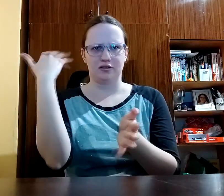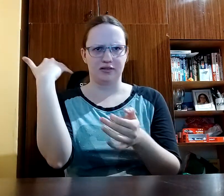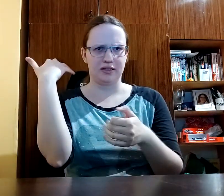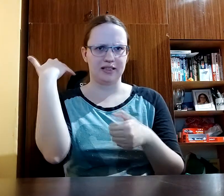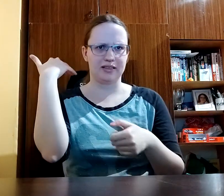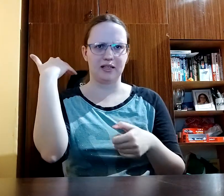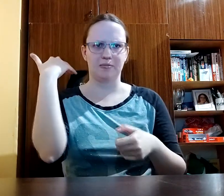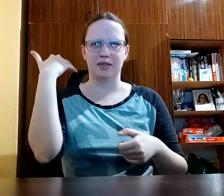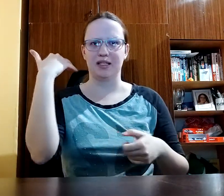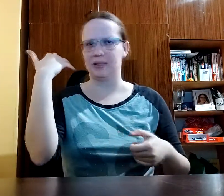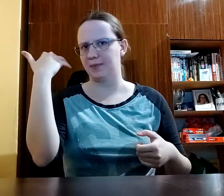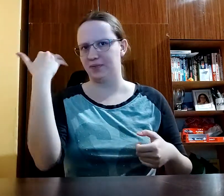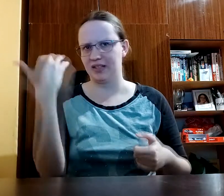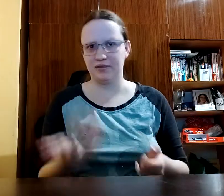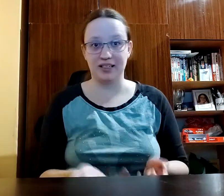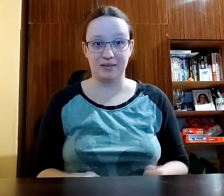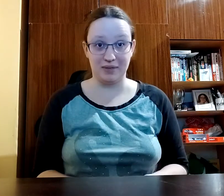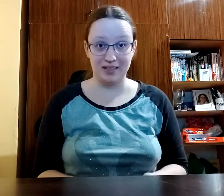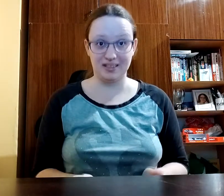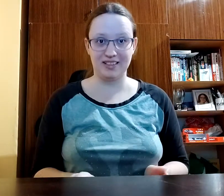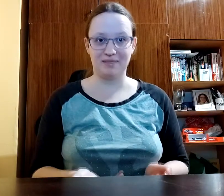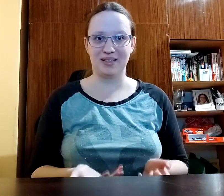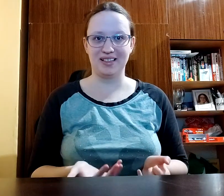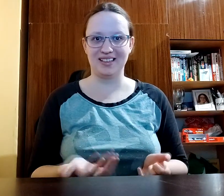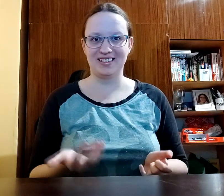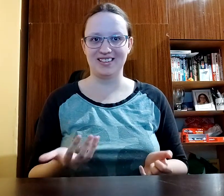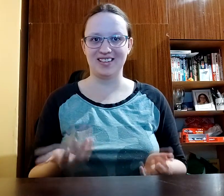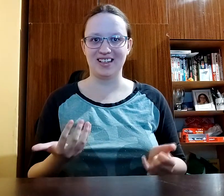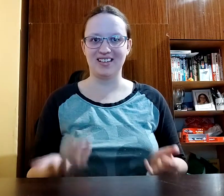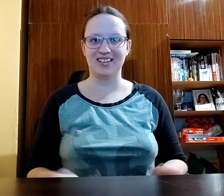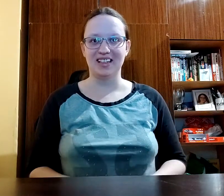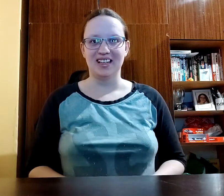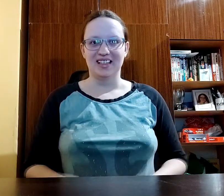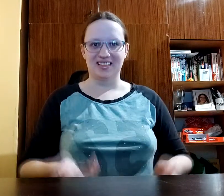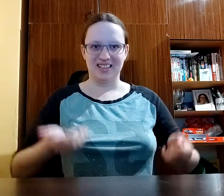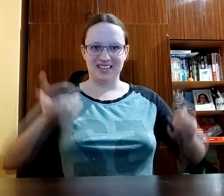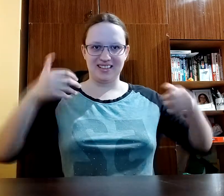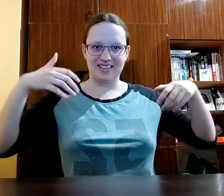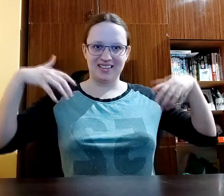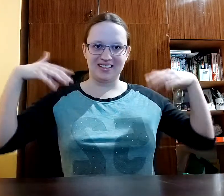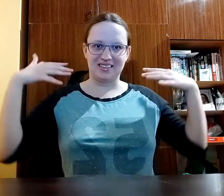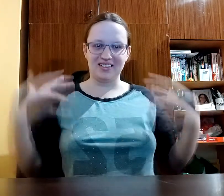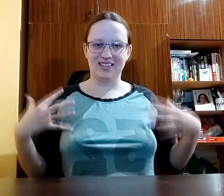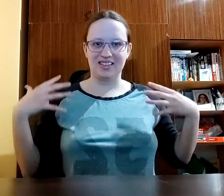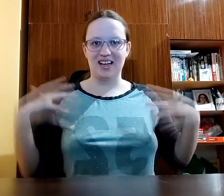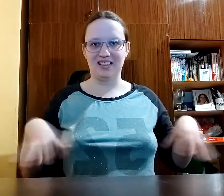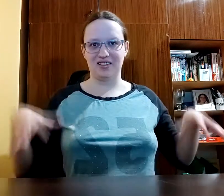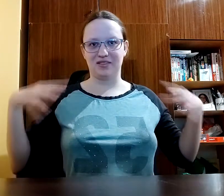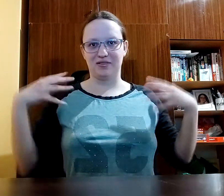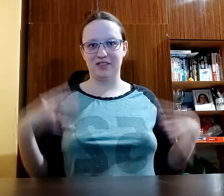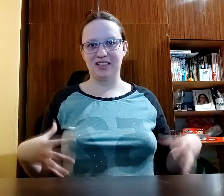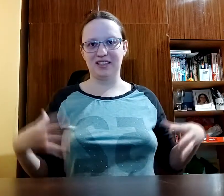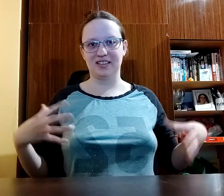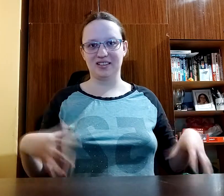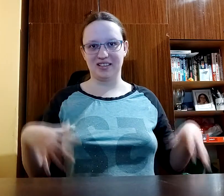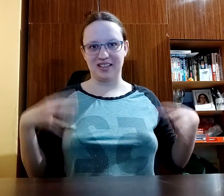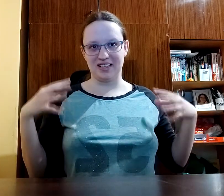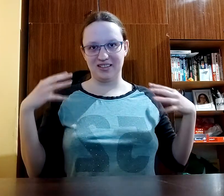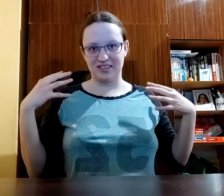for example even a bungee jumping instructor just don't hide your fear don't hide your